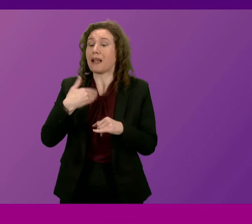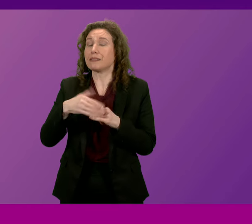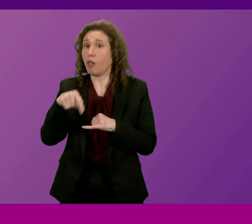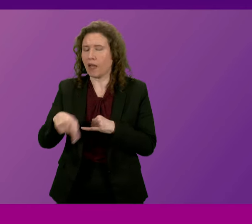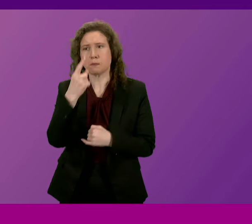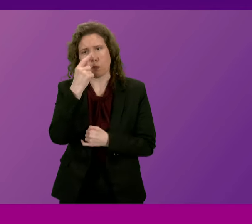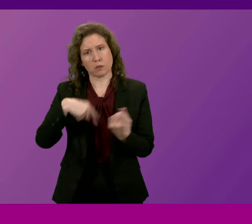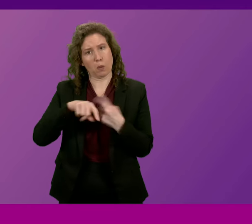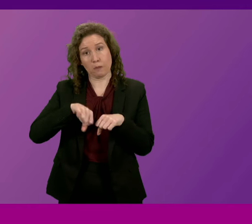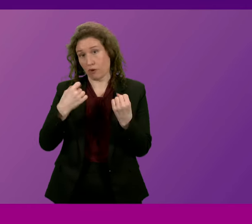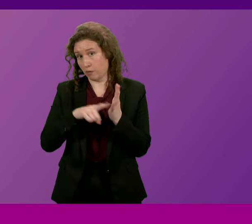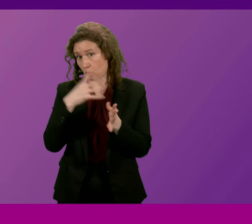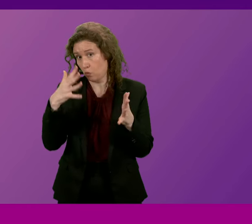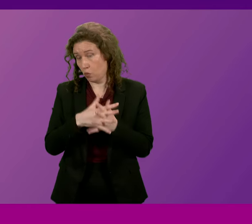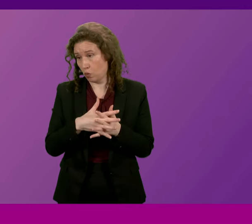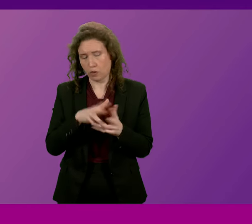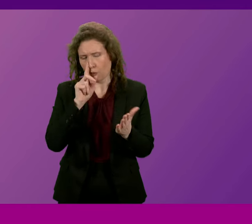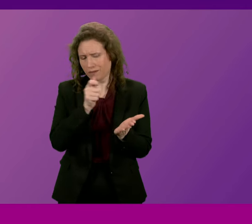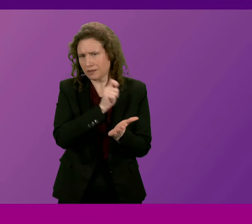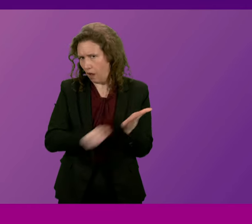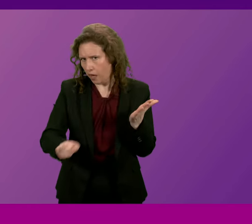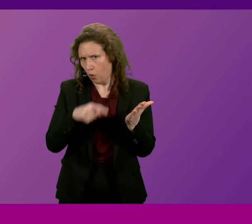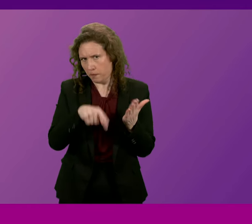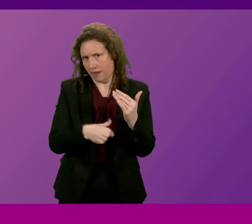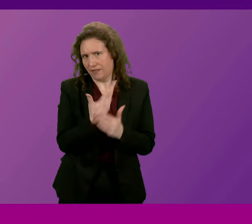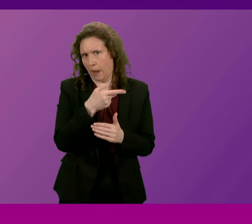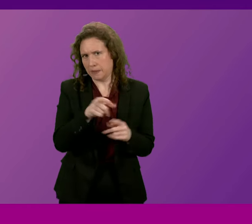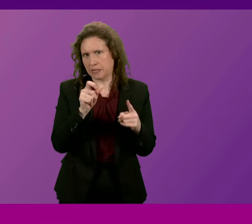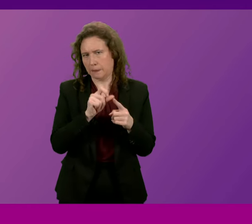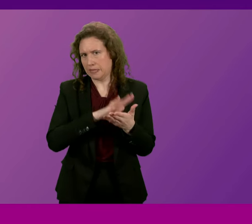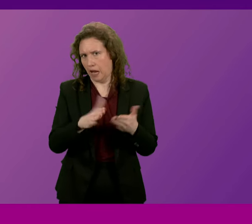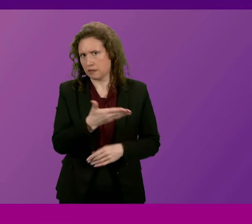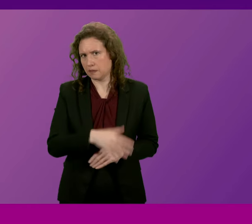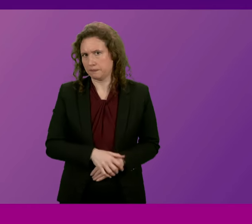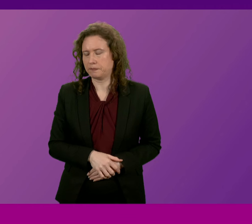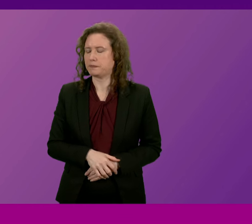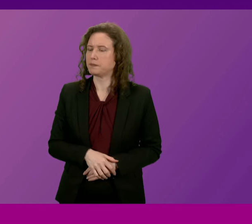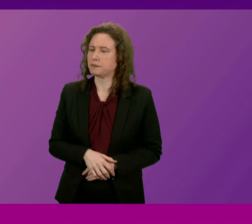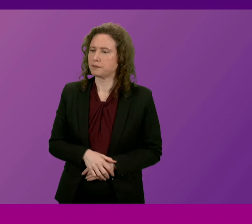breaking the law if they sign off this reckless fossil-fuel development? First Minister.